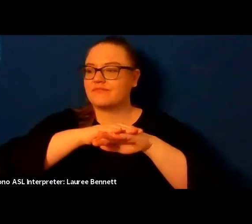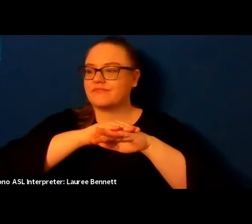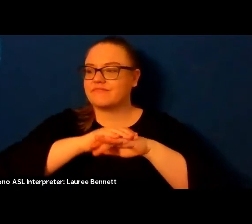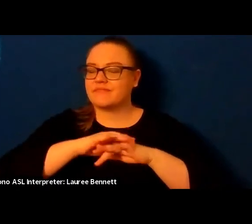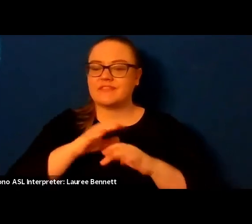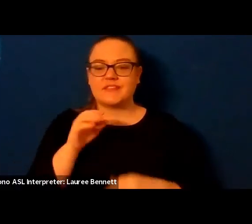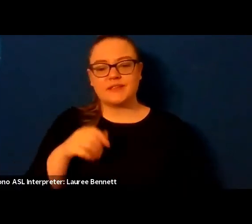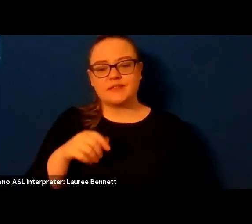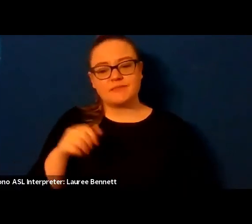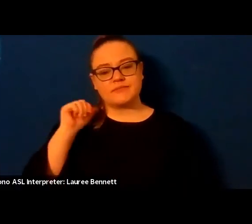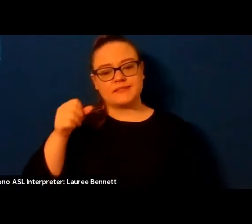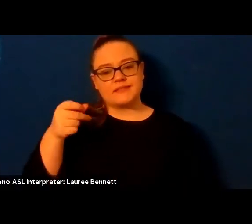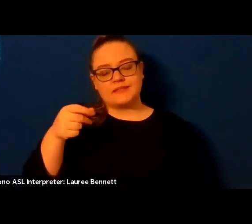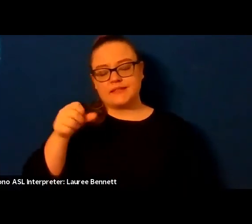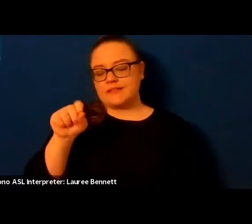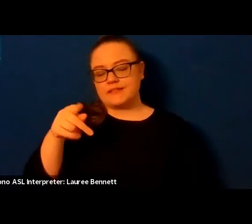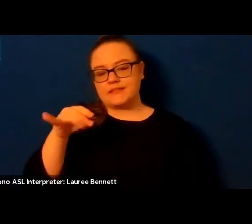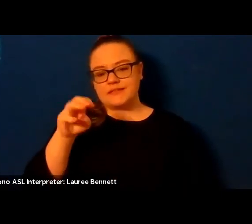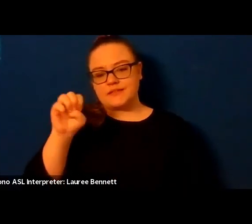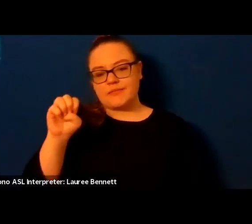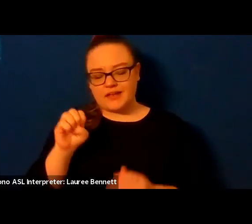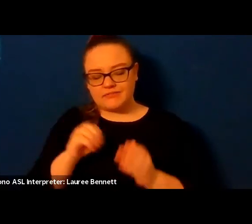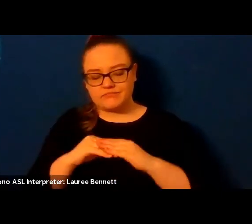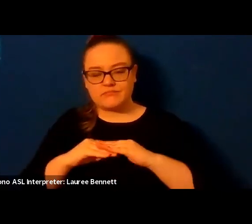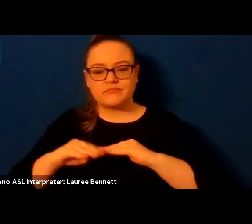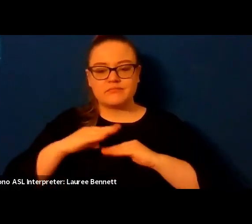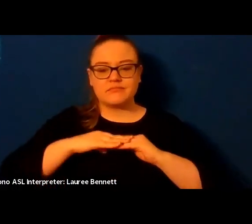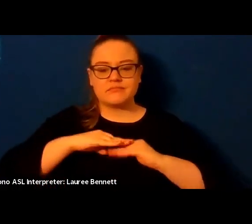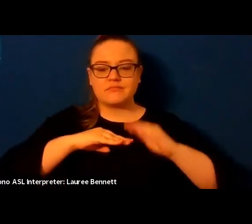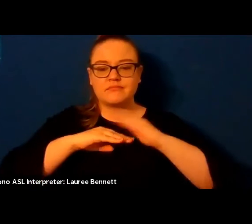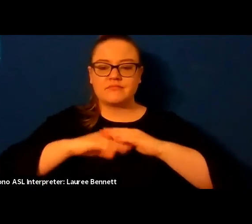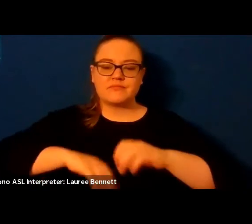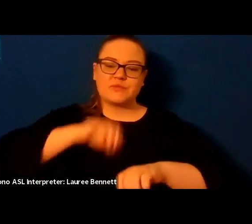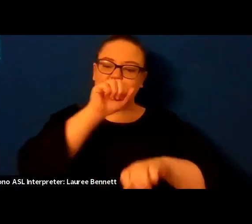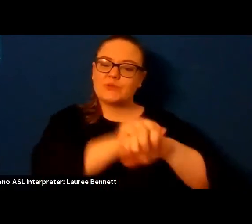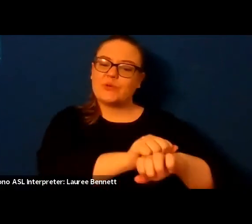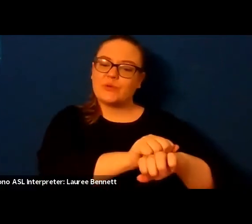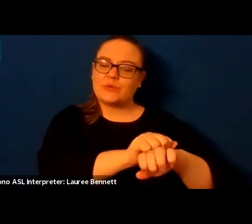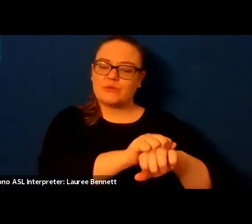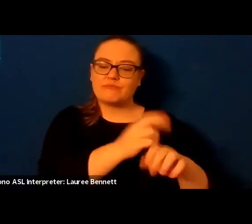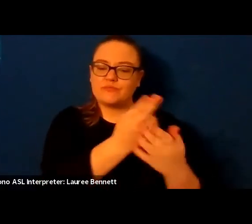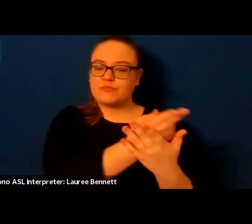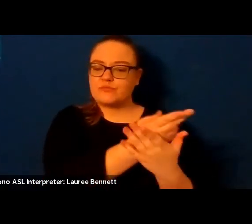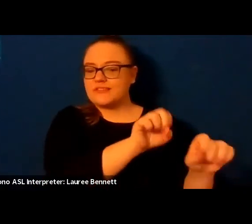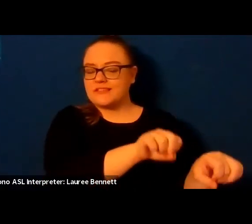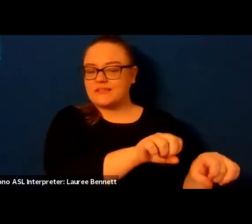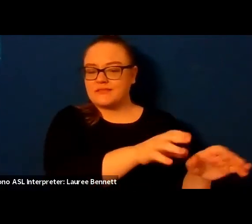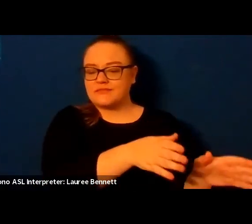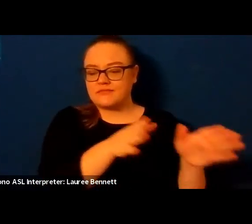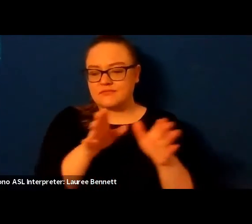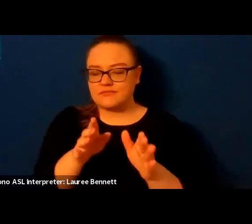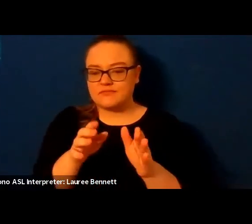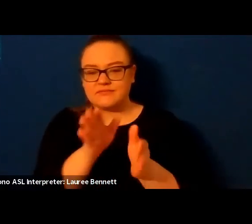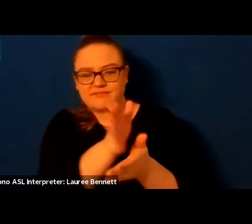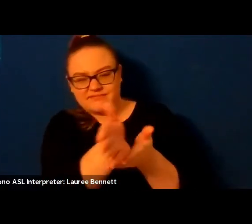useful tool maybe this chipped edge of stone deeper down the carvings all the colors of